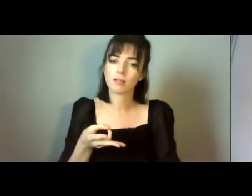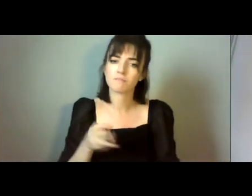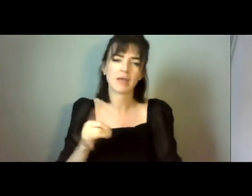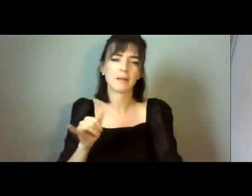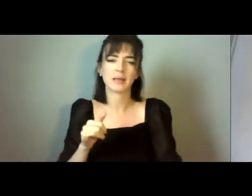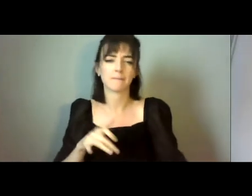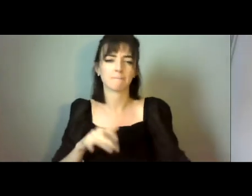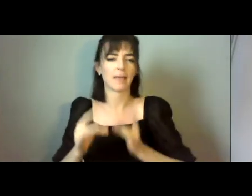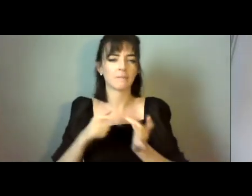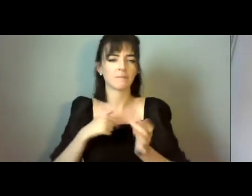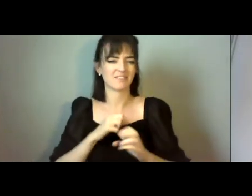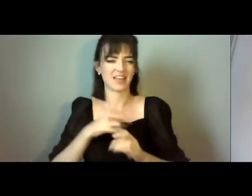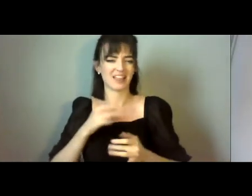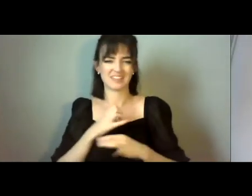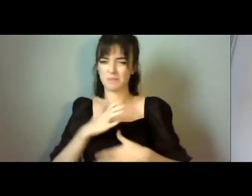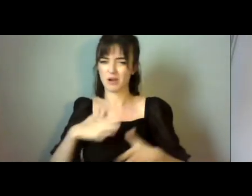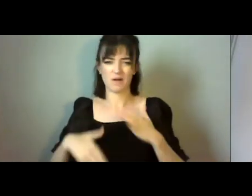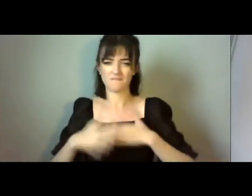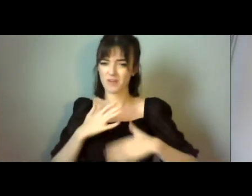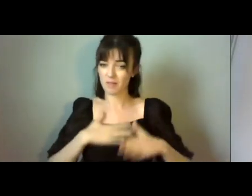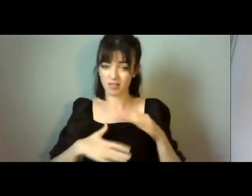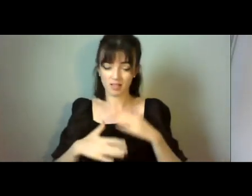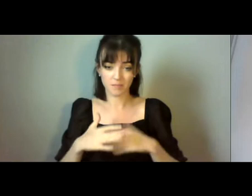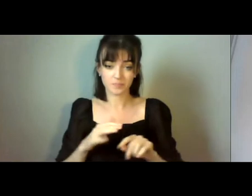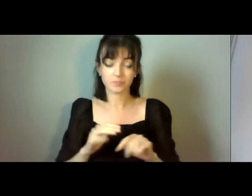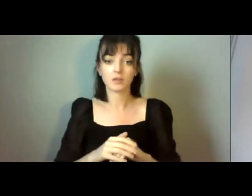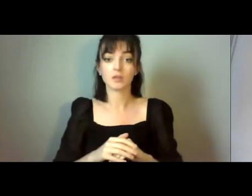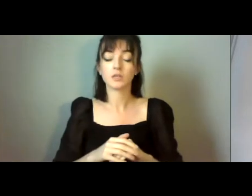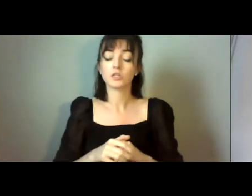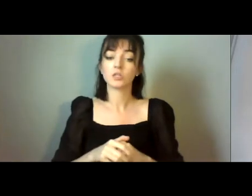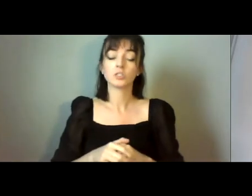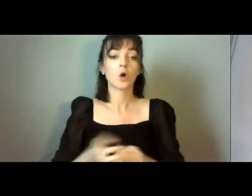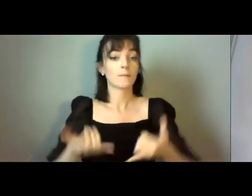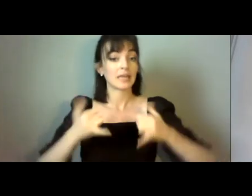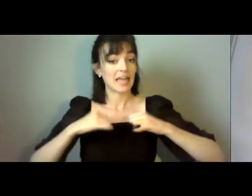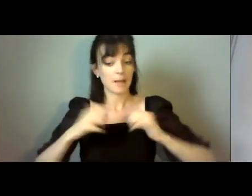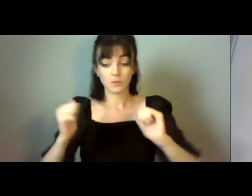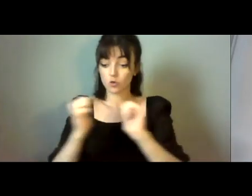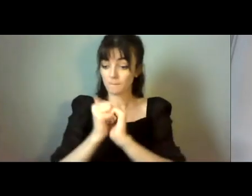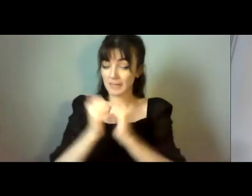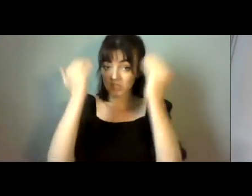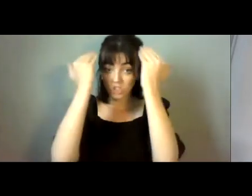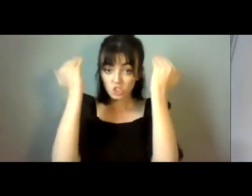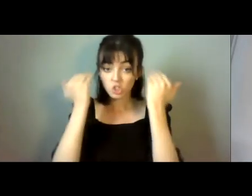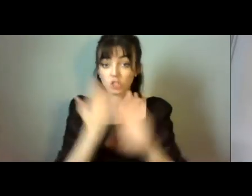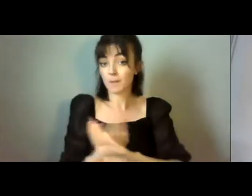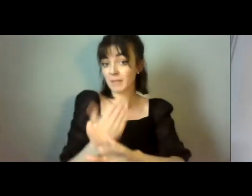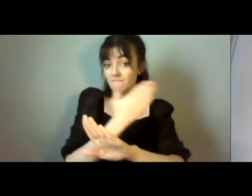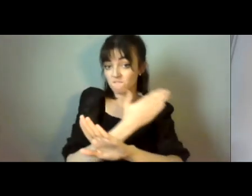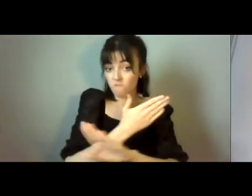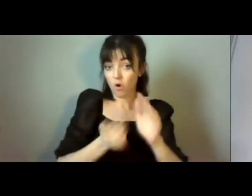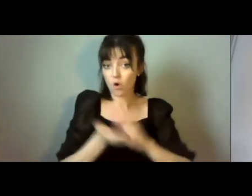Being able to meet that judge in advance might help